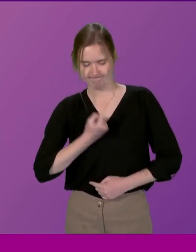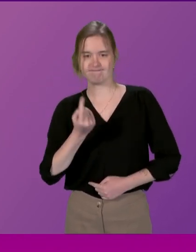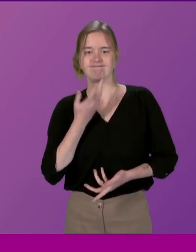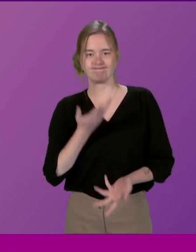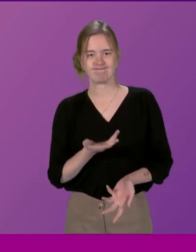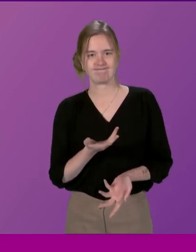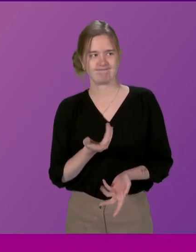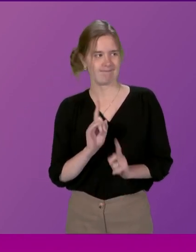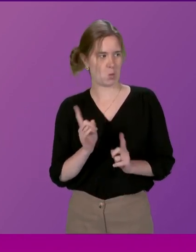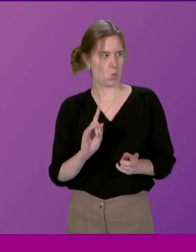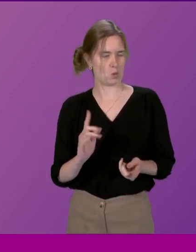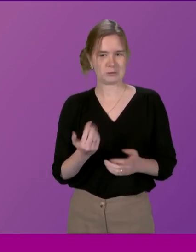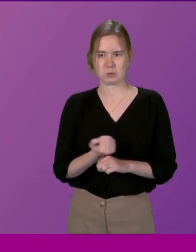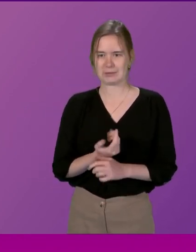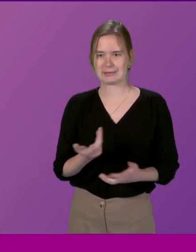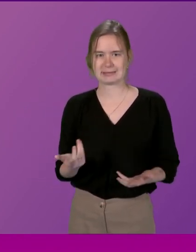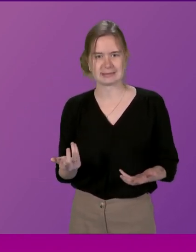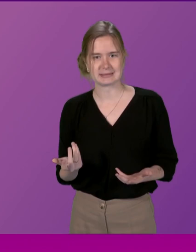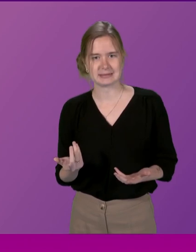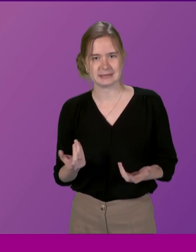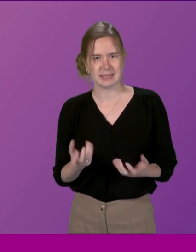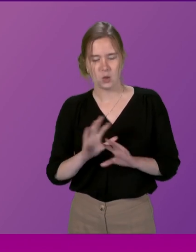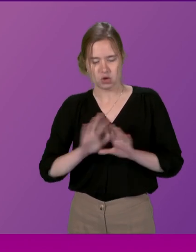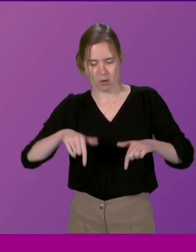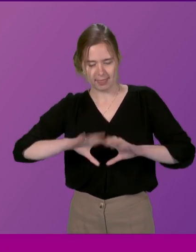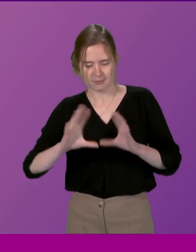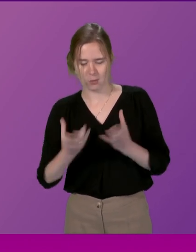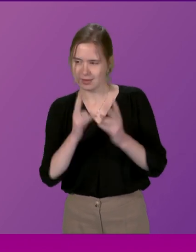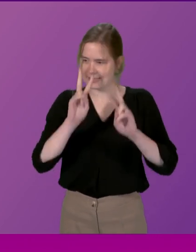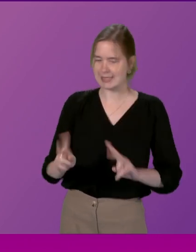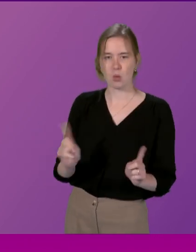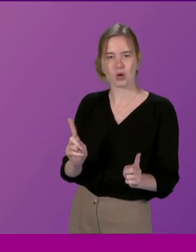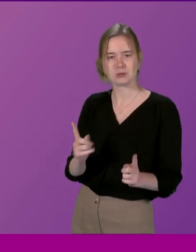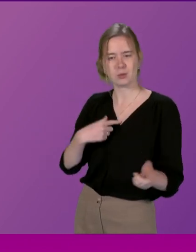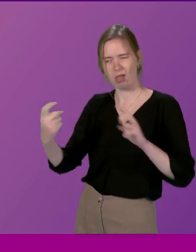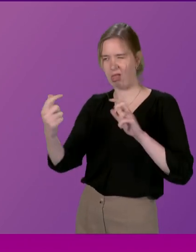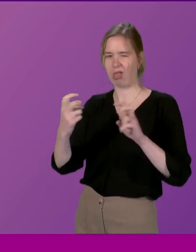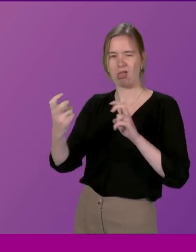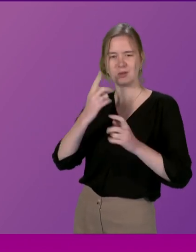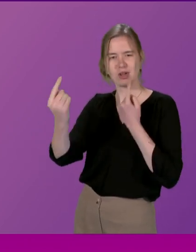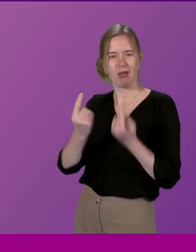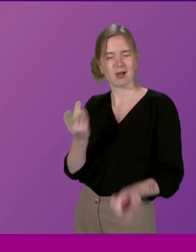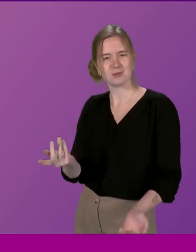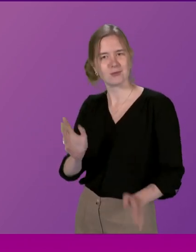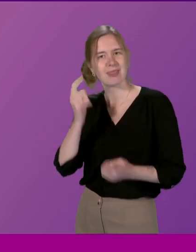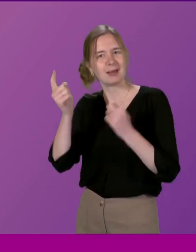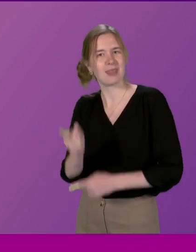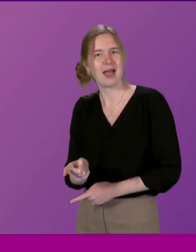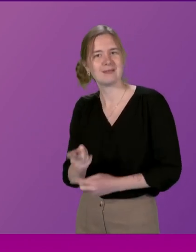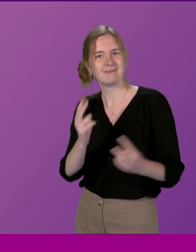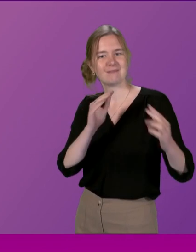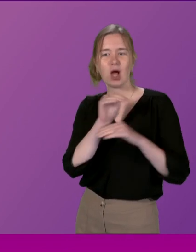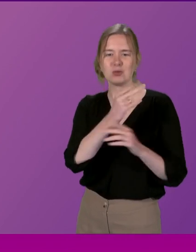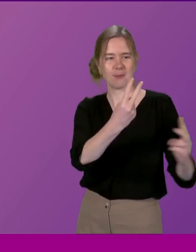say What are we, anybody else that is not in this bubble, what do they see when we do this? And I think that's an important thing I,